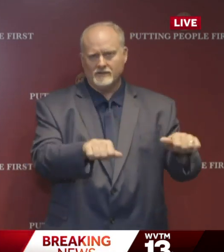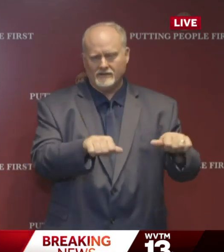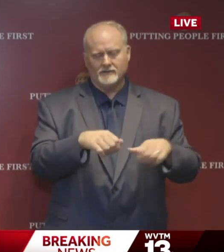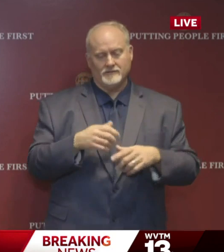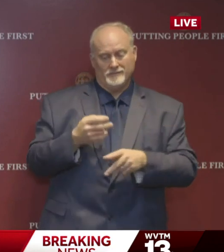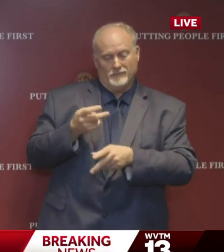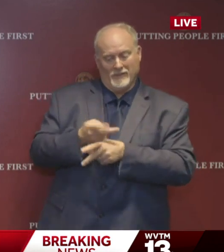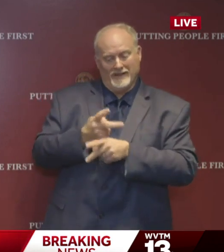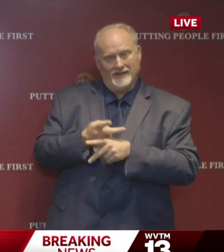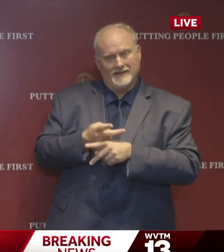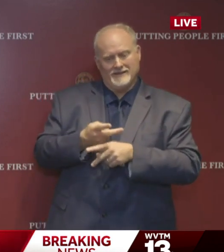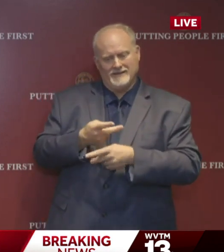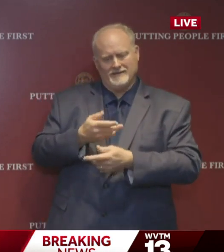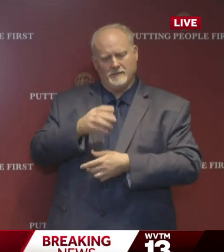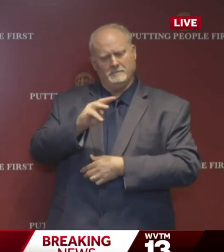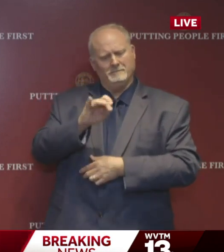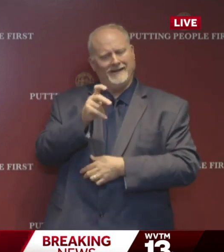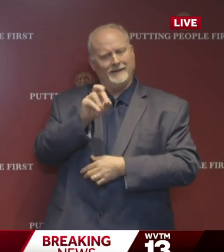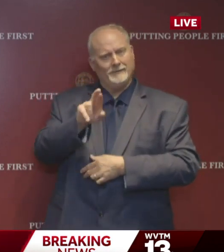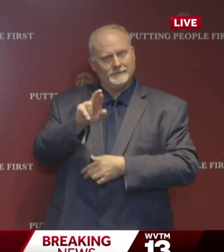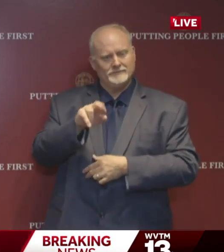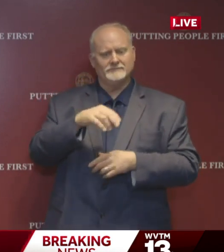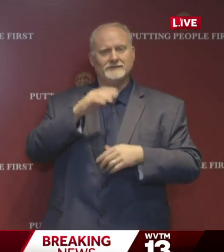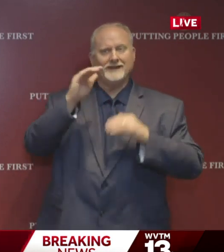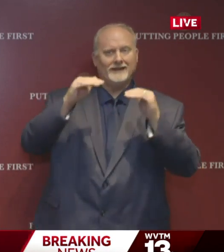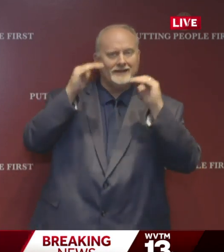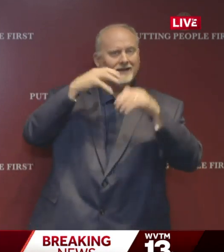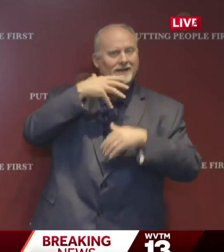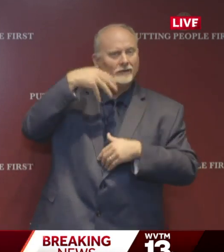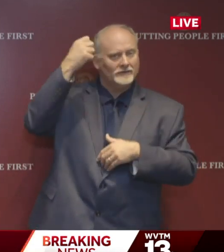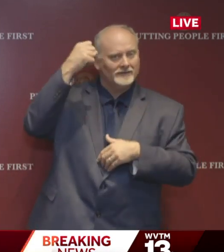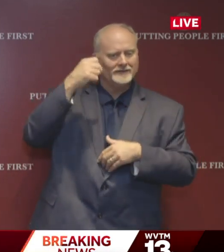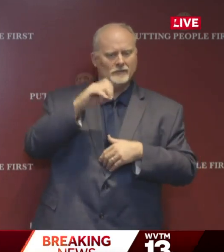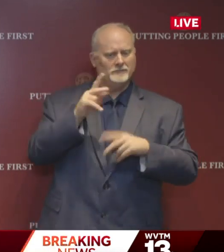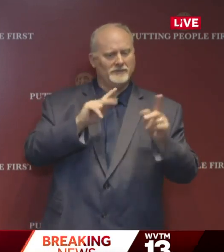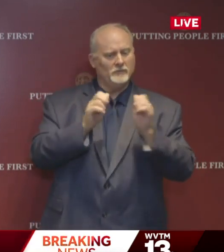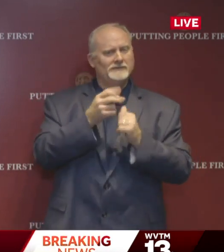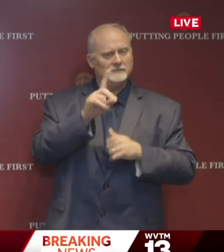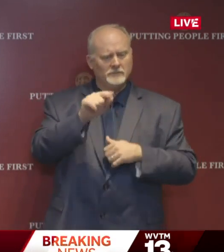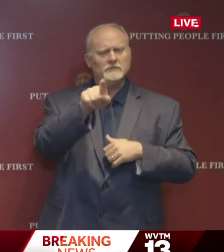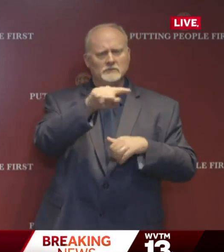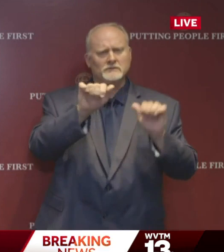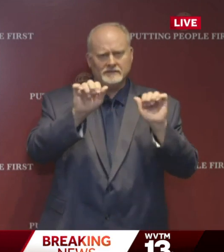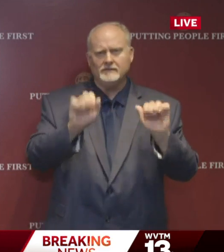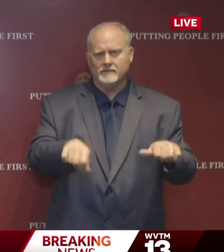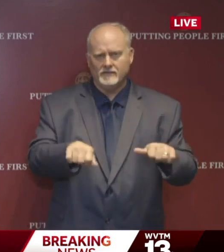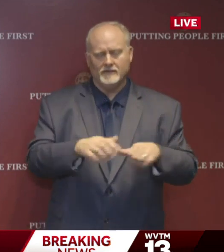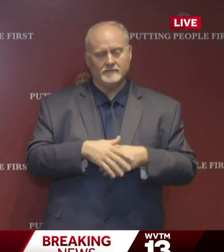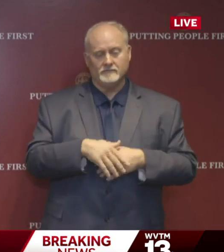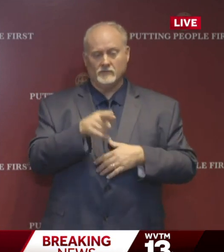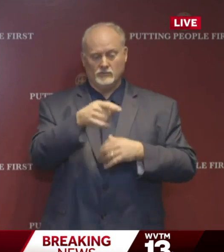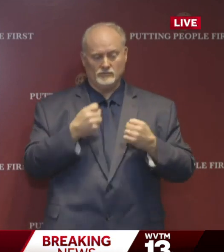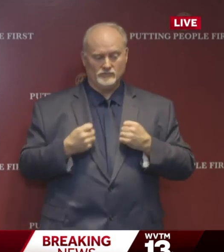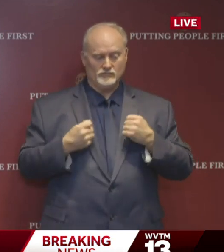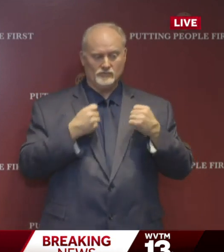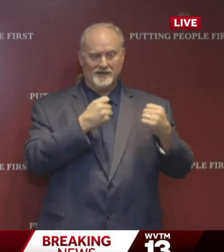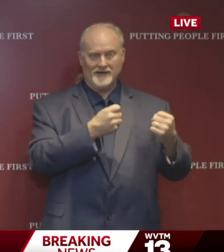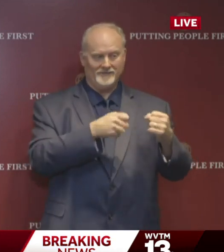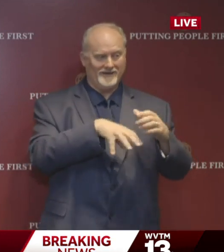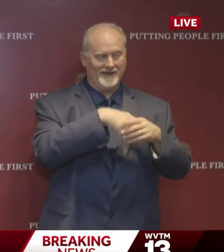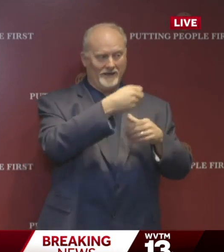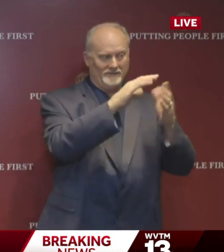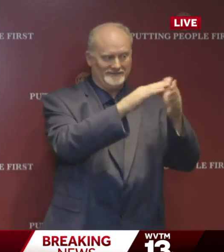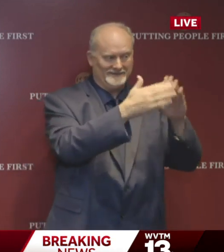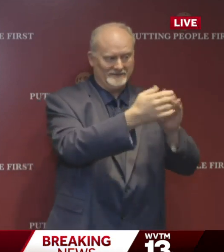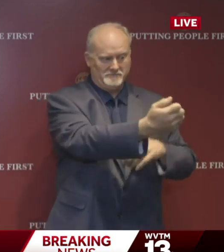for minors, the elderly, dependents, or people with disabilities. Returning to your home from outside the city.